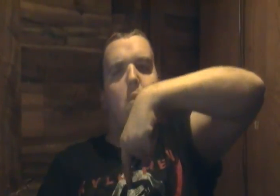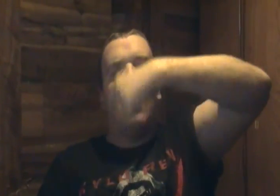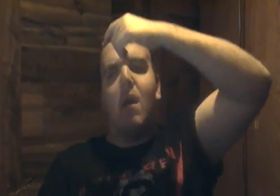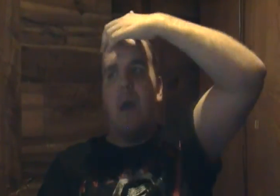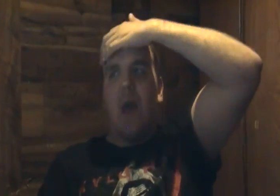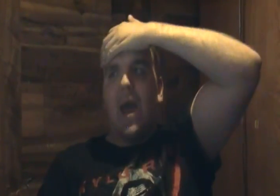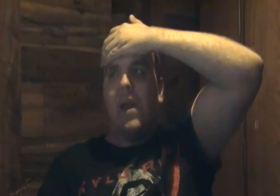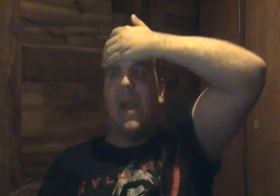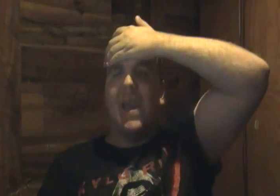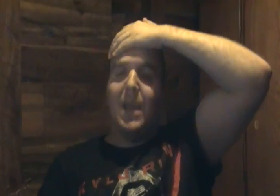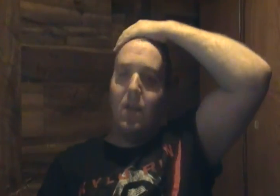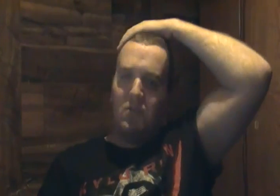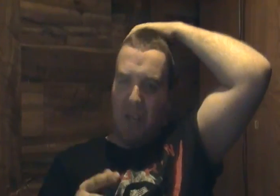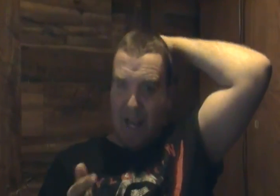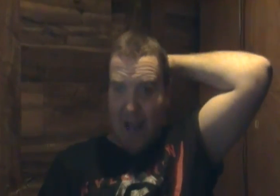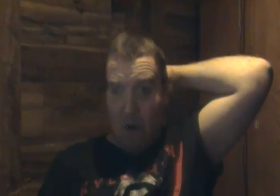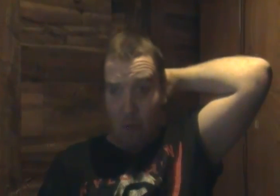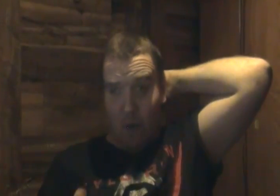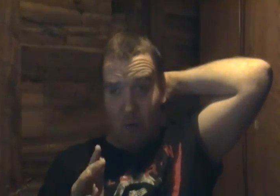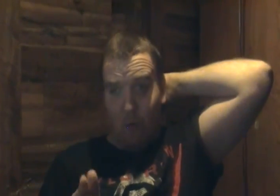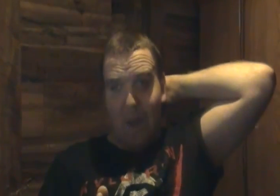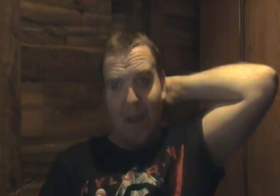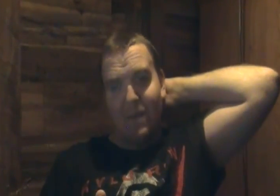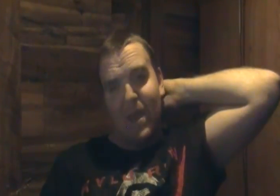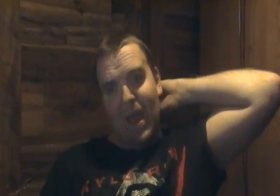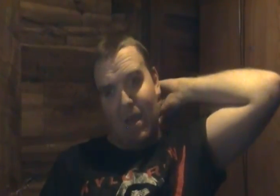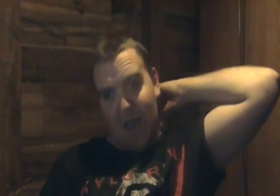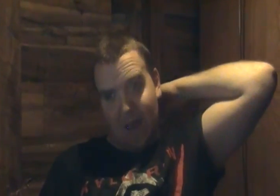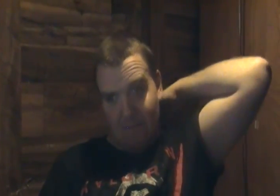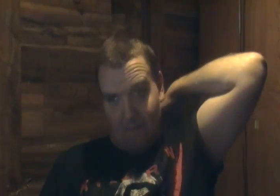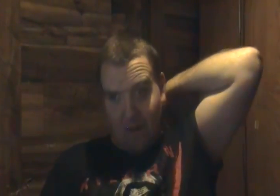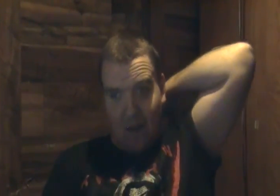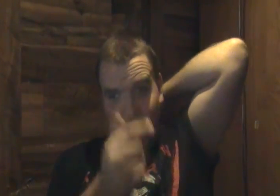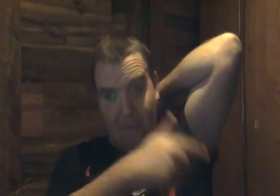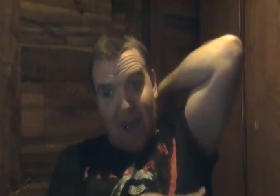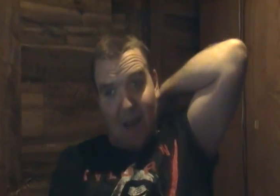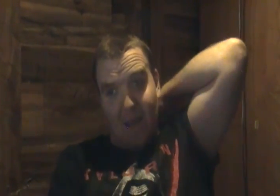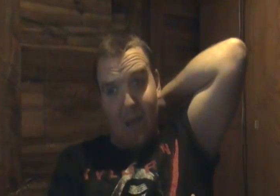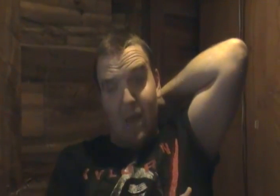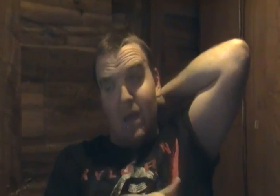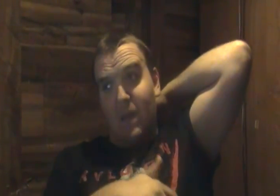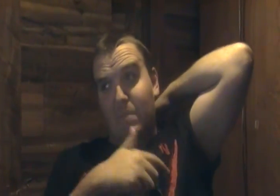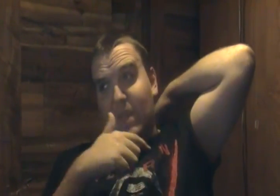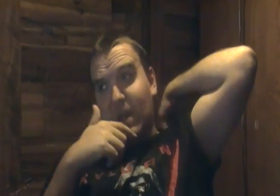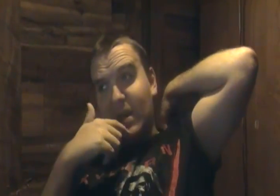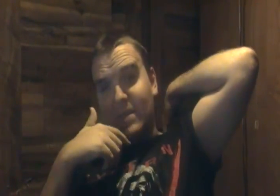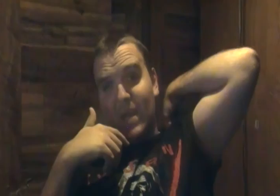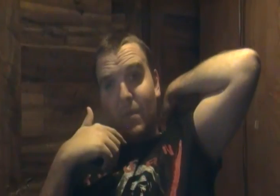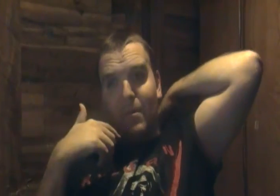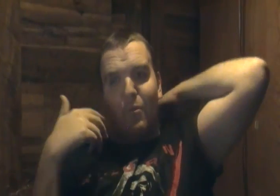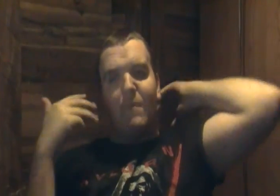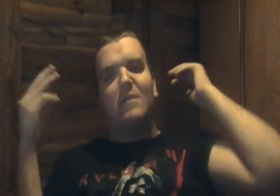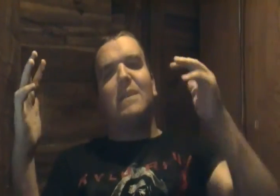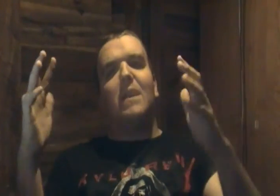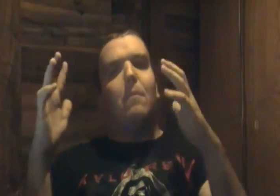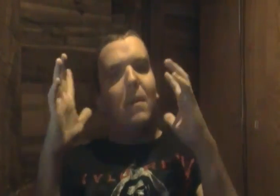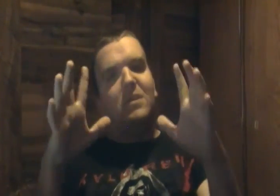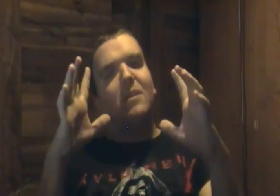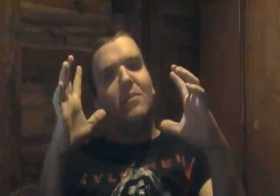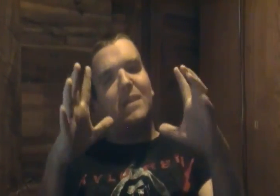and go check it out real quick and then come back because I'm going to be referencing a bunch of